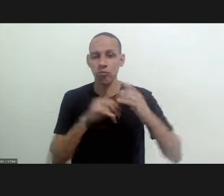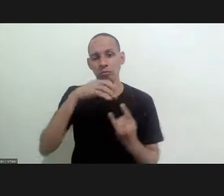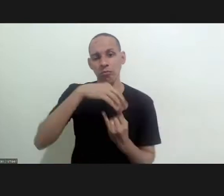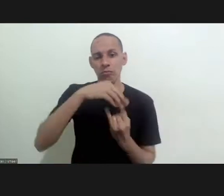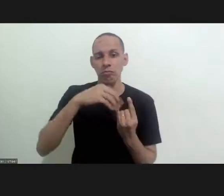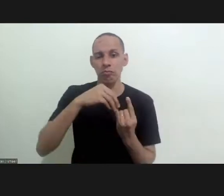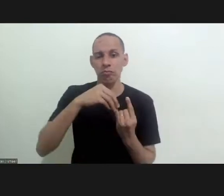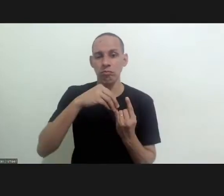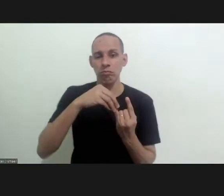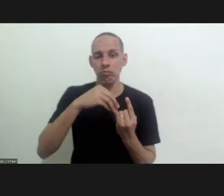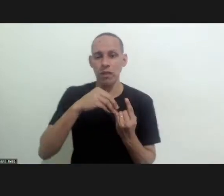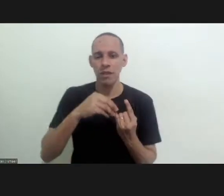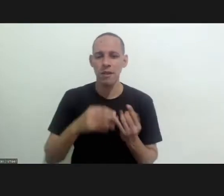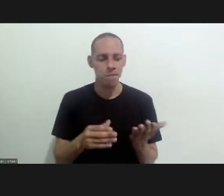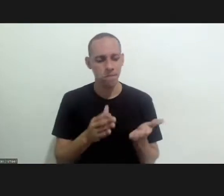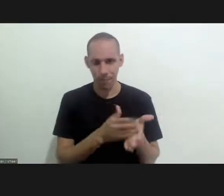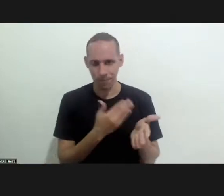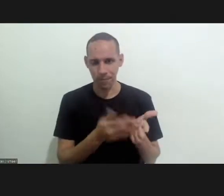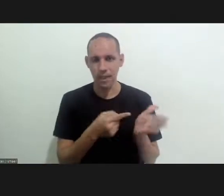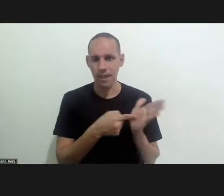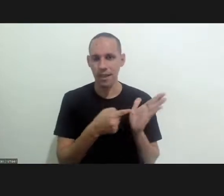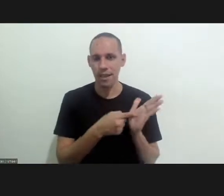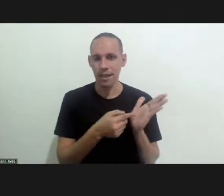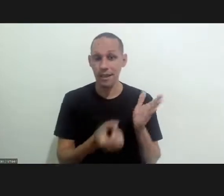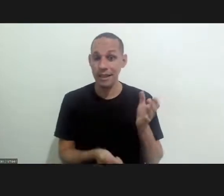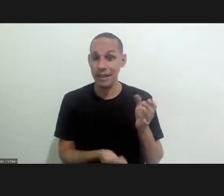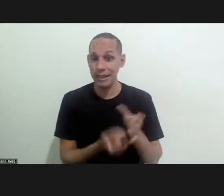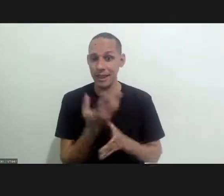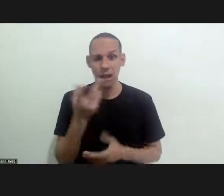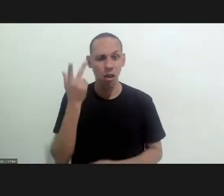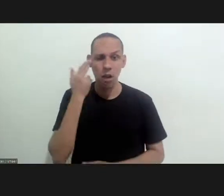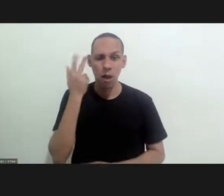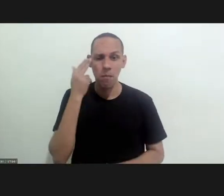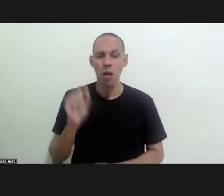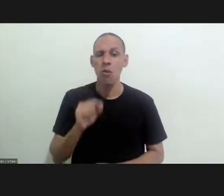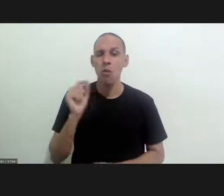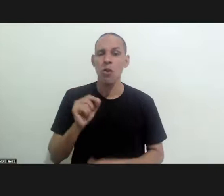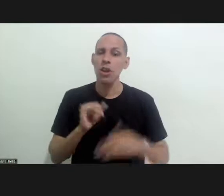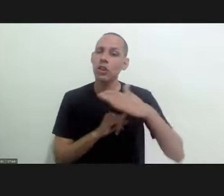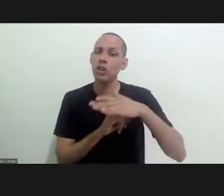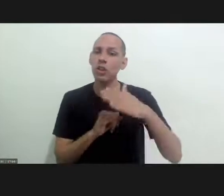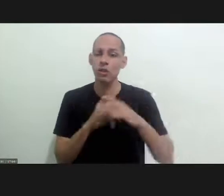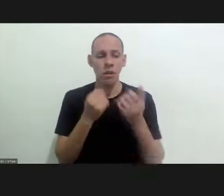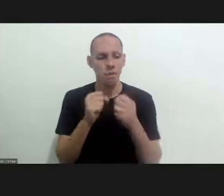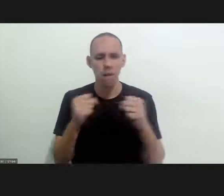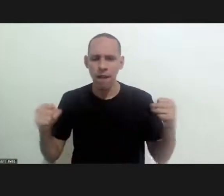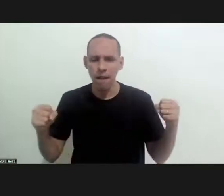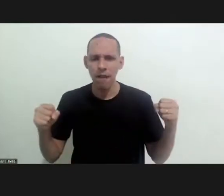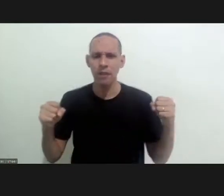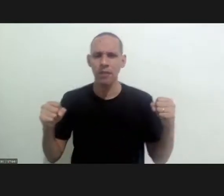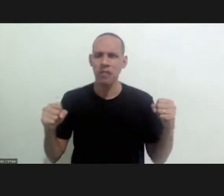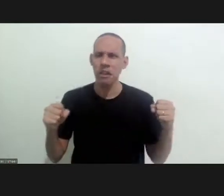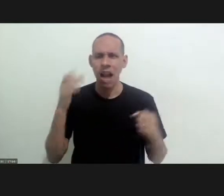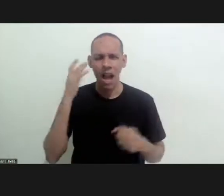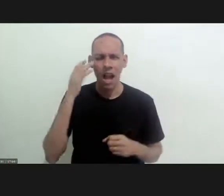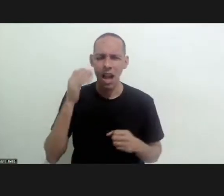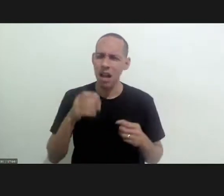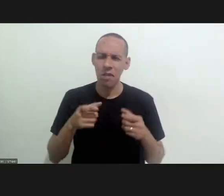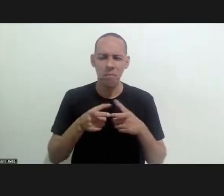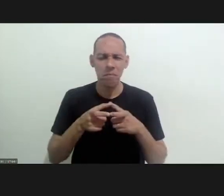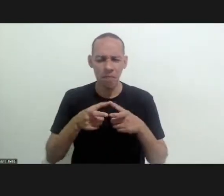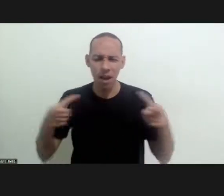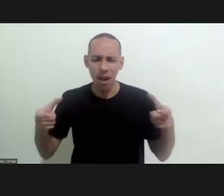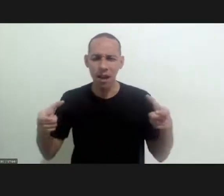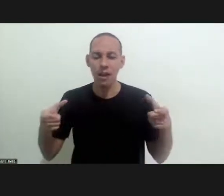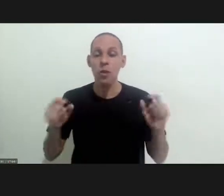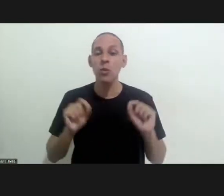magazine a journal better said so to remember when the journal was created it was very common between the research institutes uh not